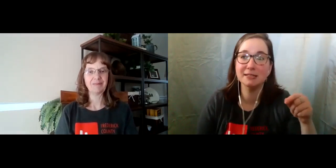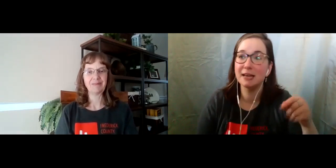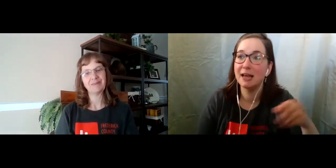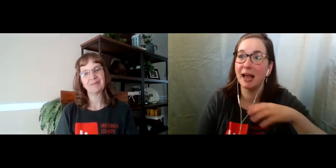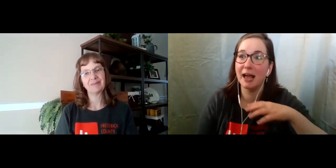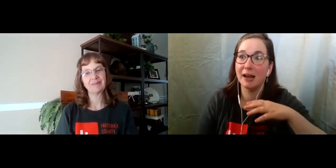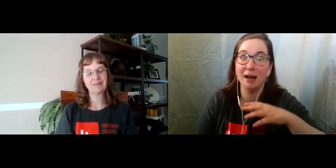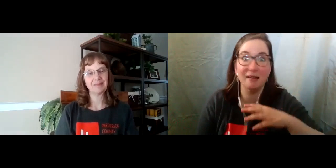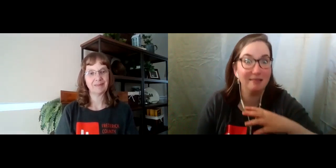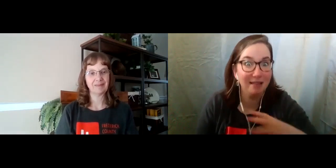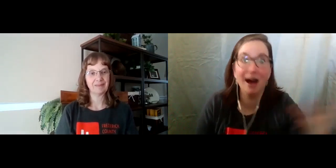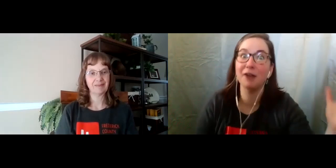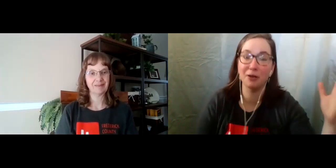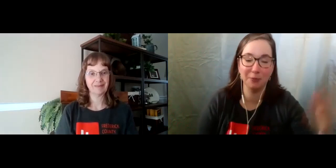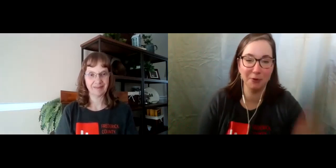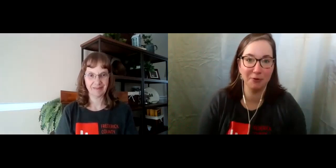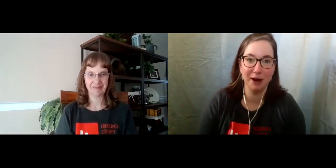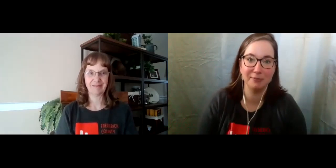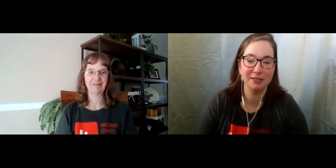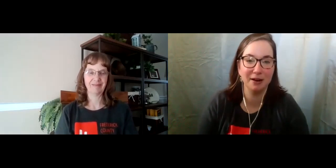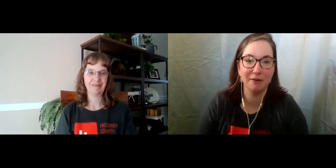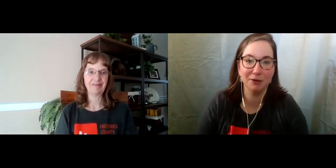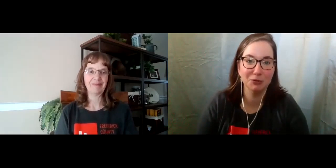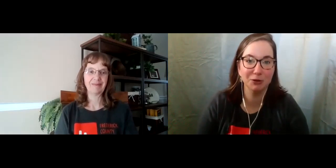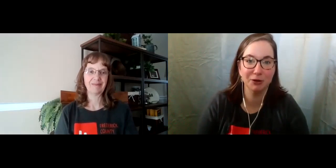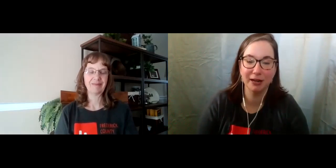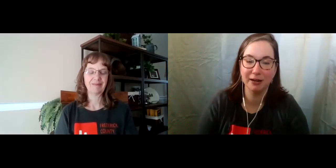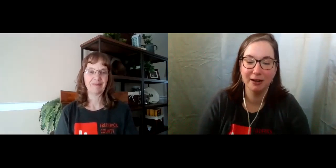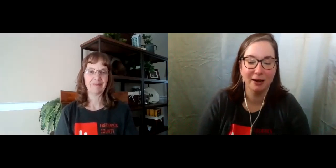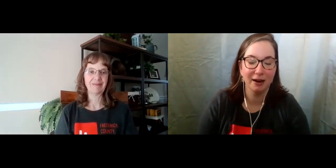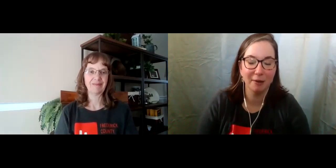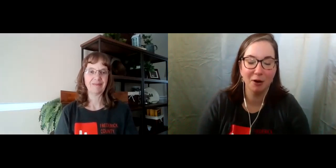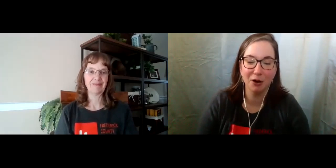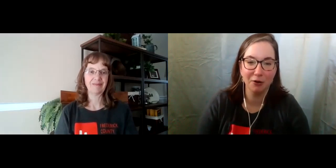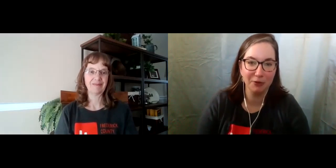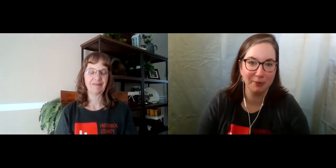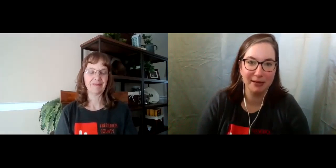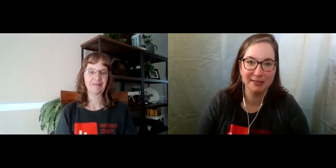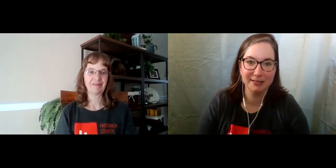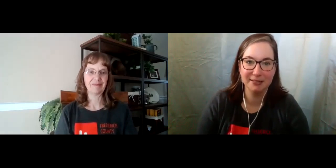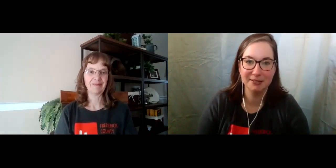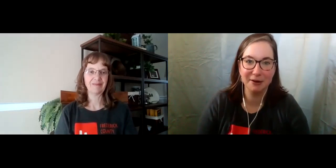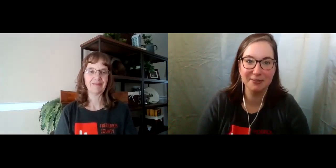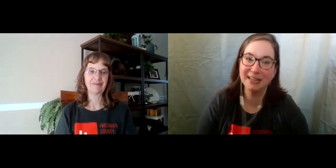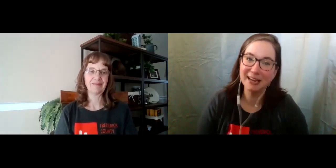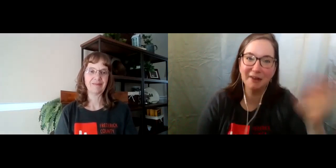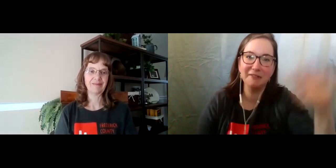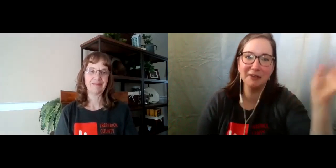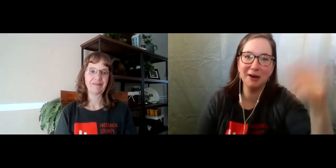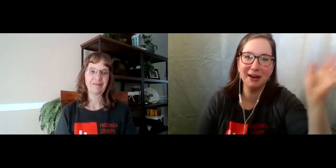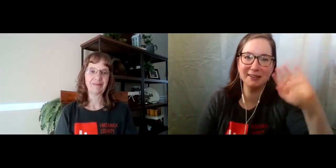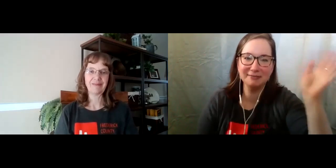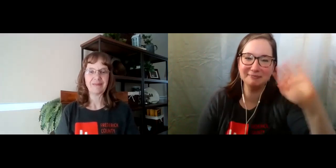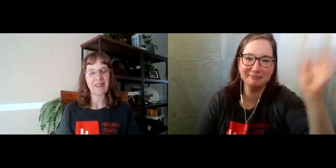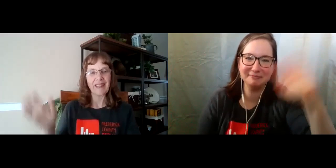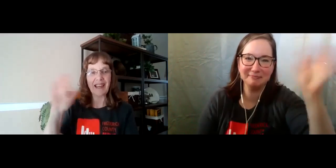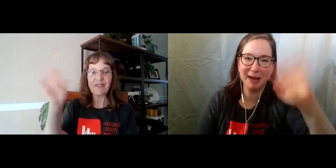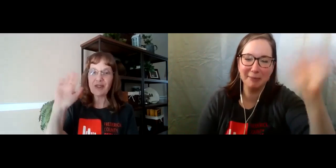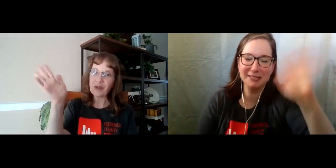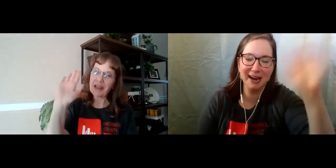and a lot of other programs, virtual learning all over the place. So take care, everyone. Thanks for joining.